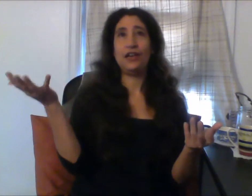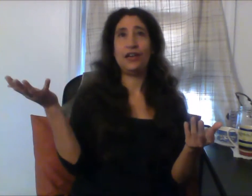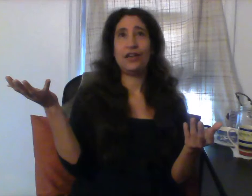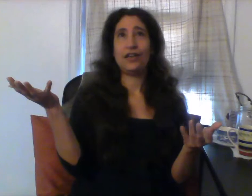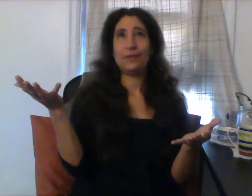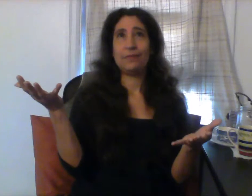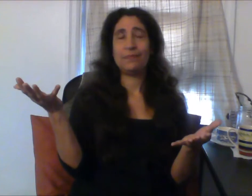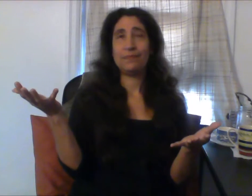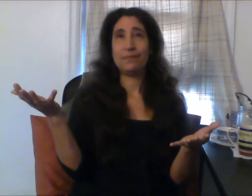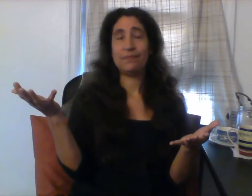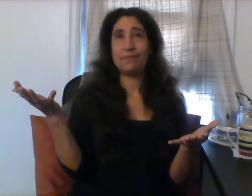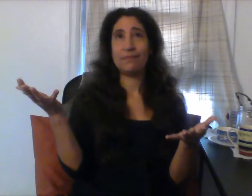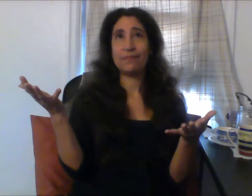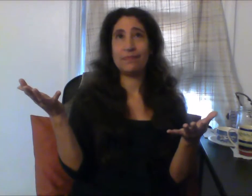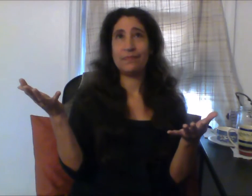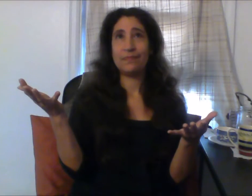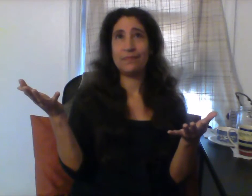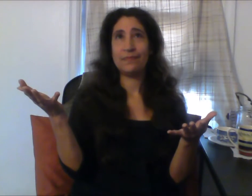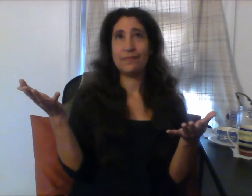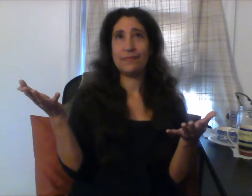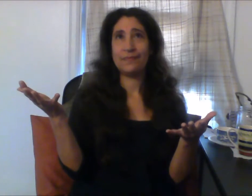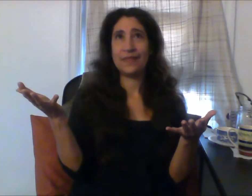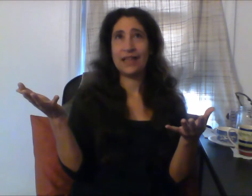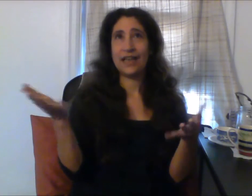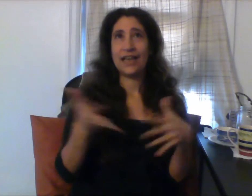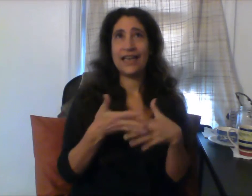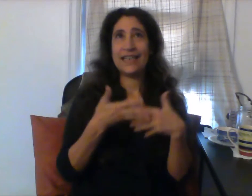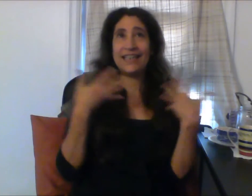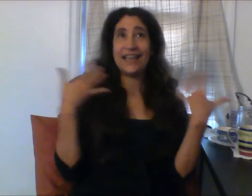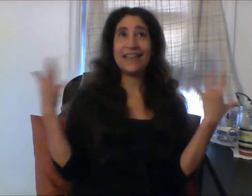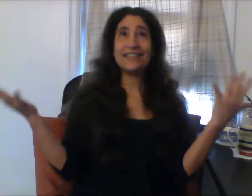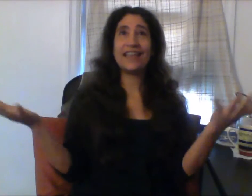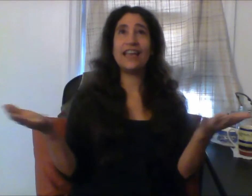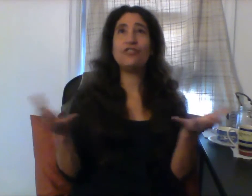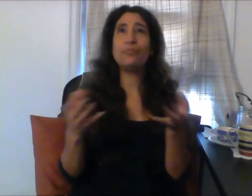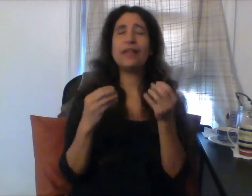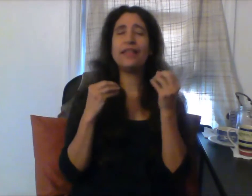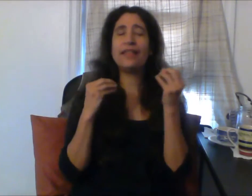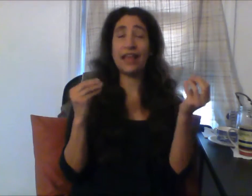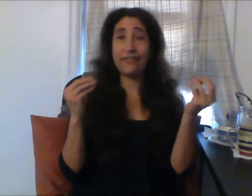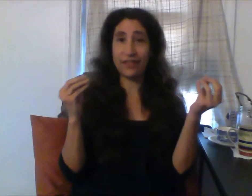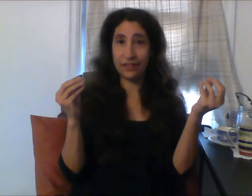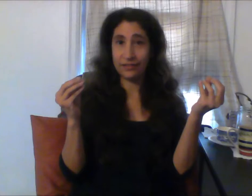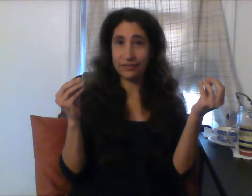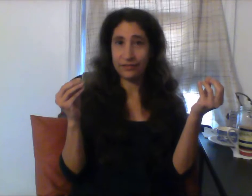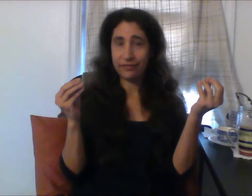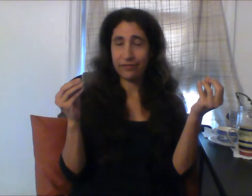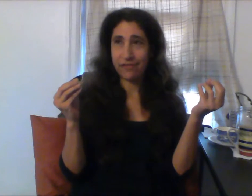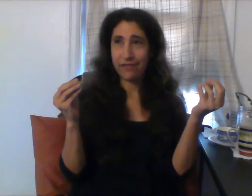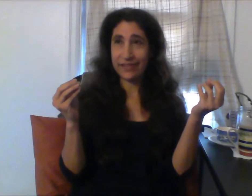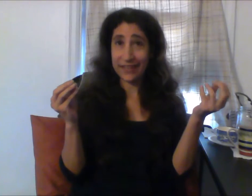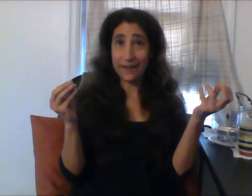today is a day to be thankful, see,